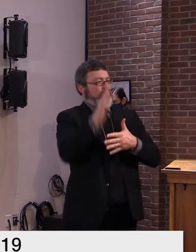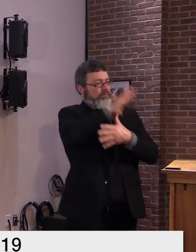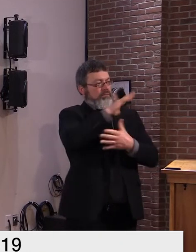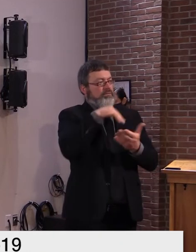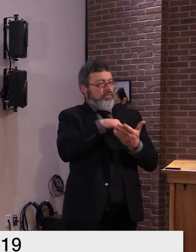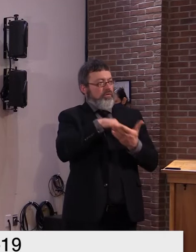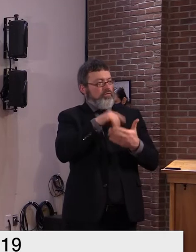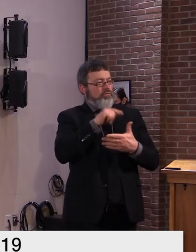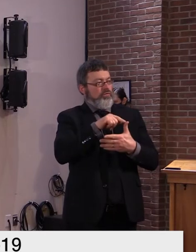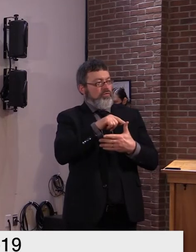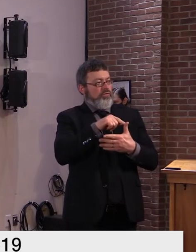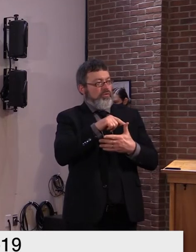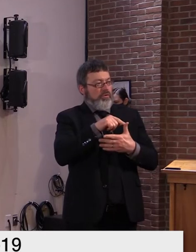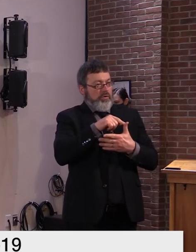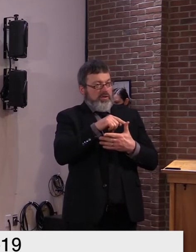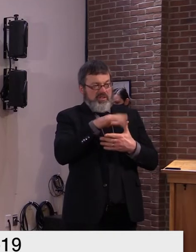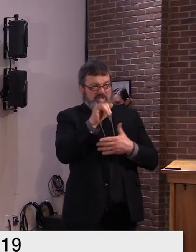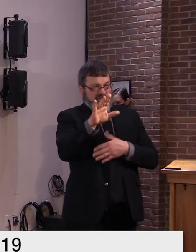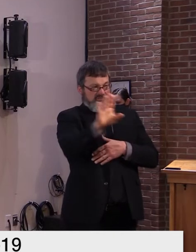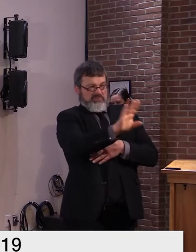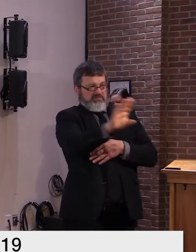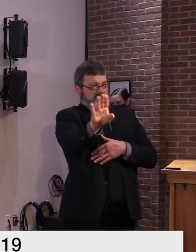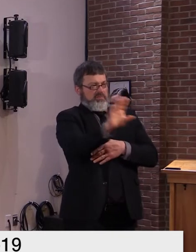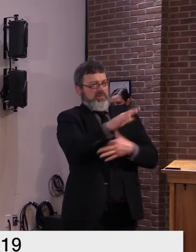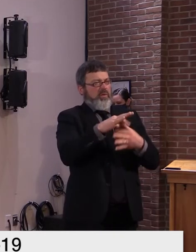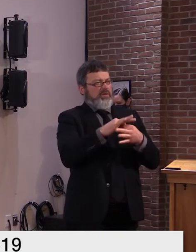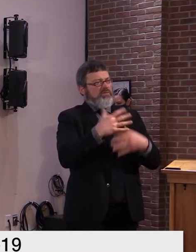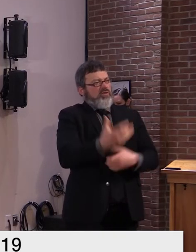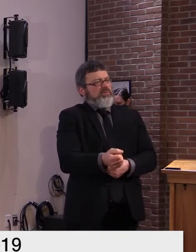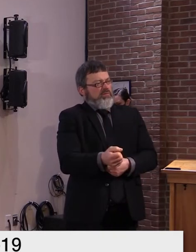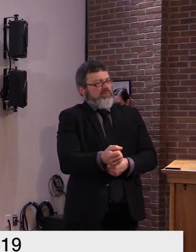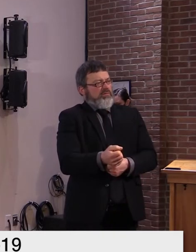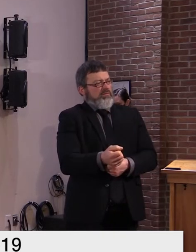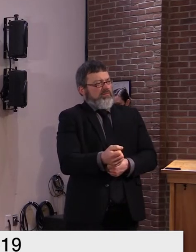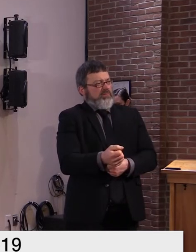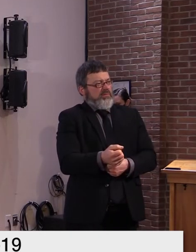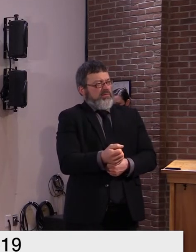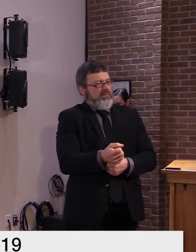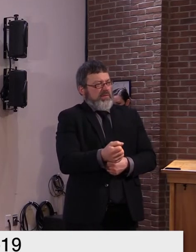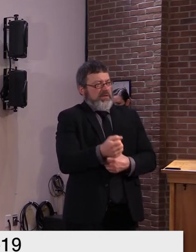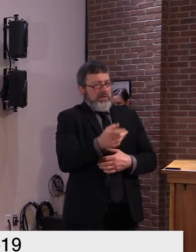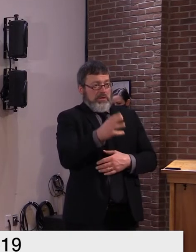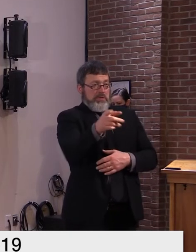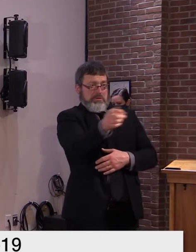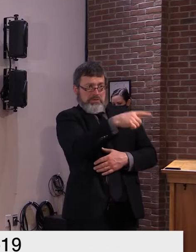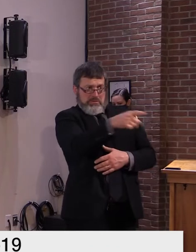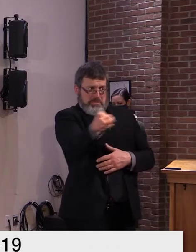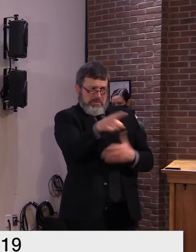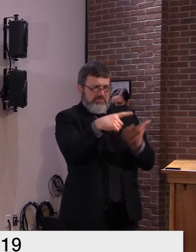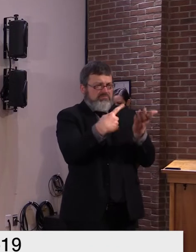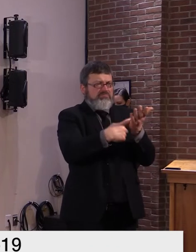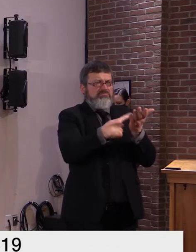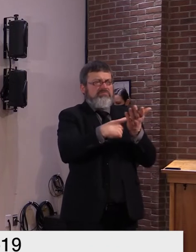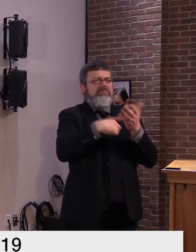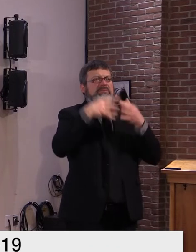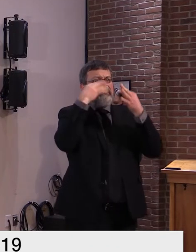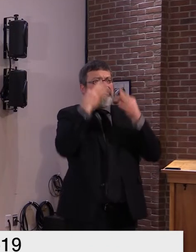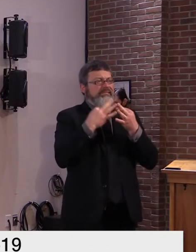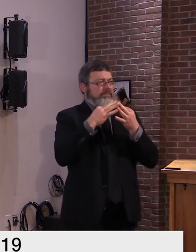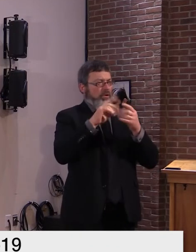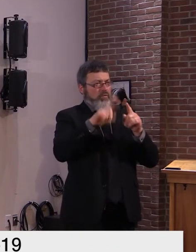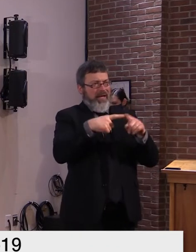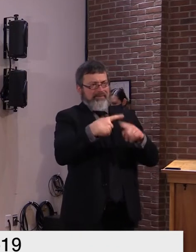relationship and the shared decision making that goes on and those interactions that will be critical to the uh